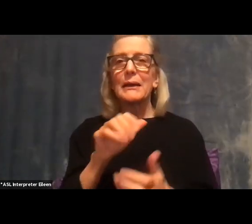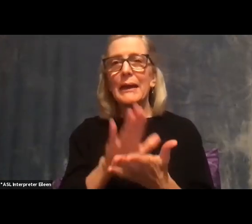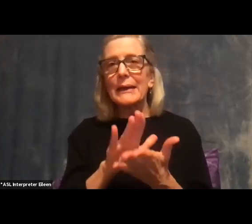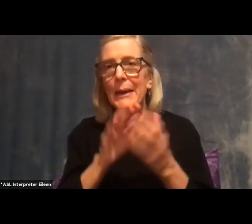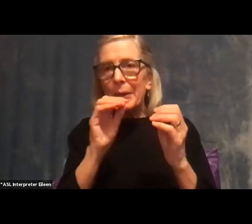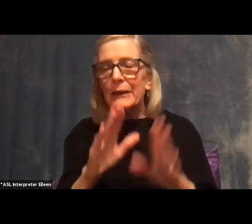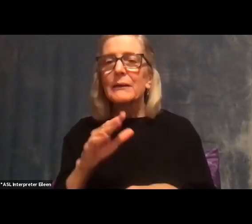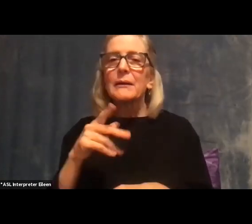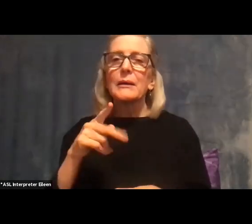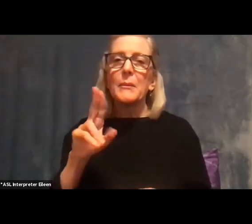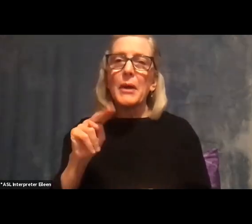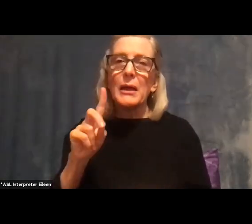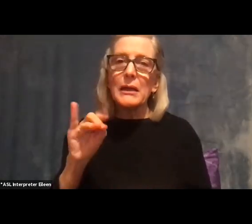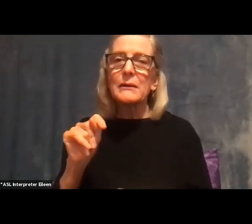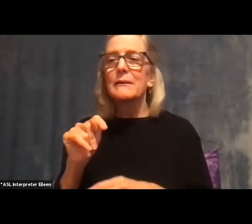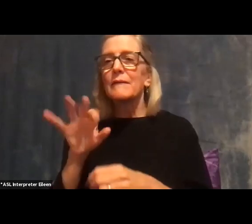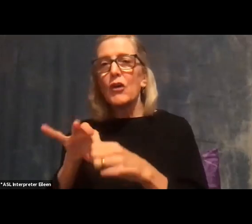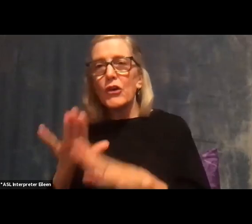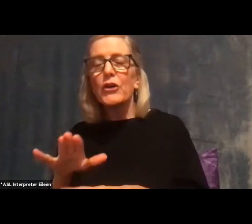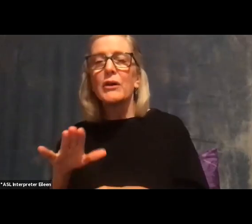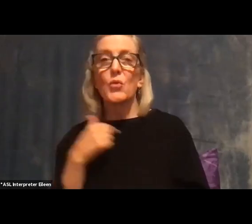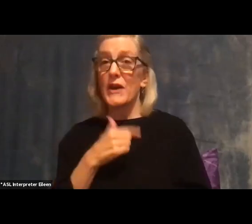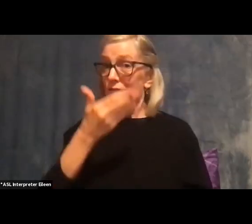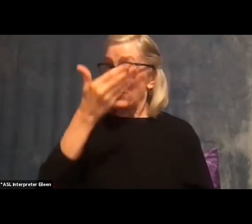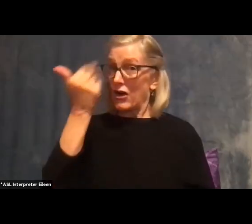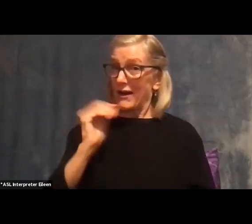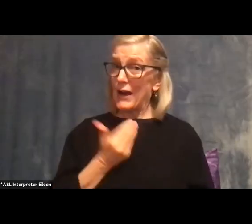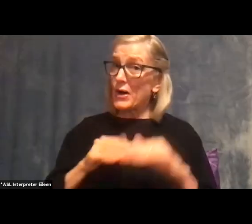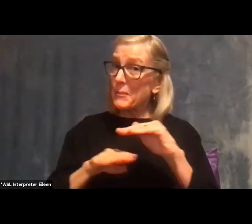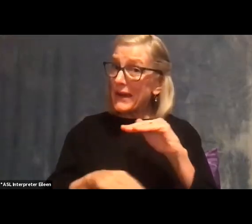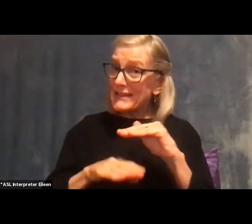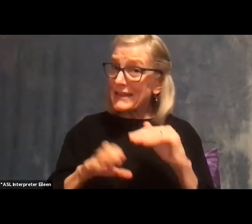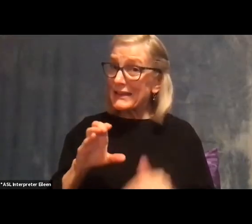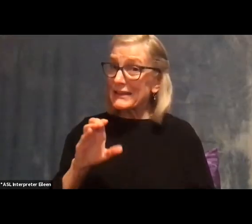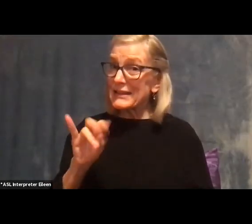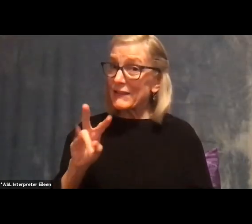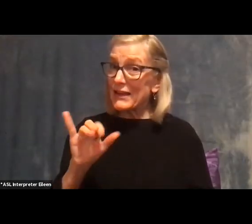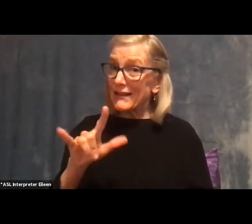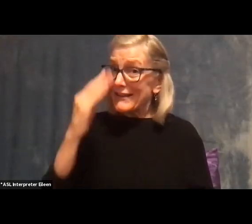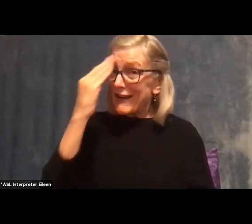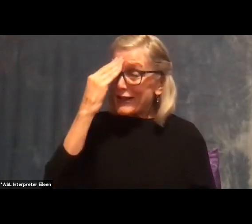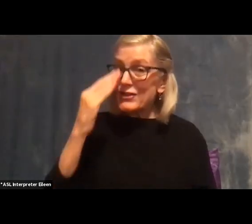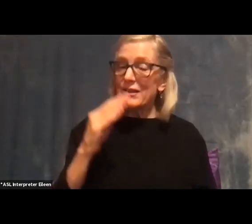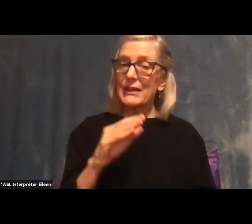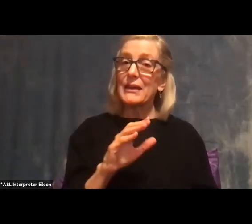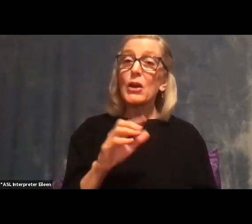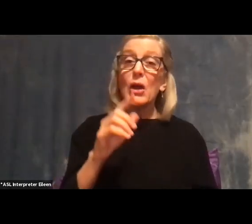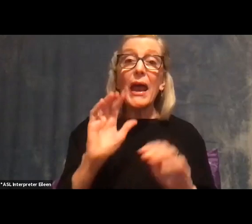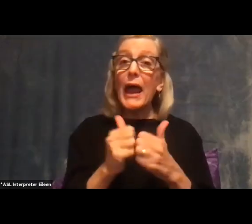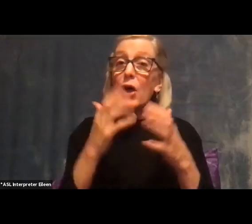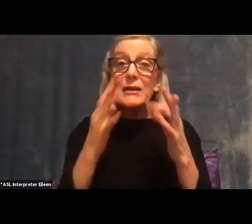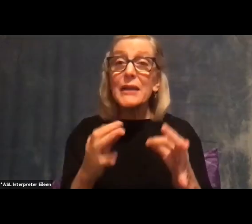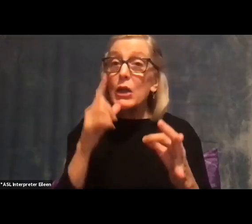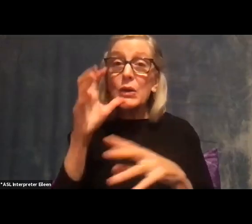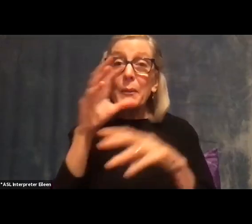we forgot our basic civics knowledge that it's the electoral college, not the national popular vote winner that determines who is